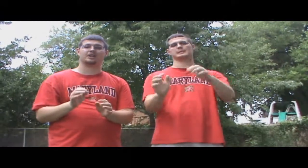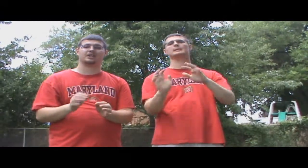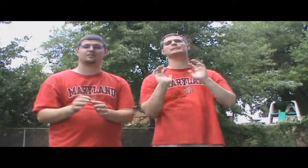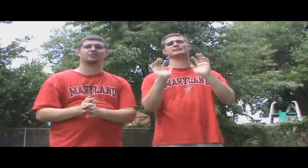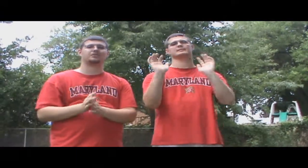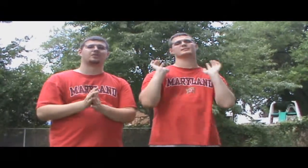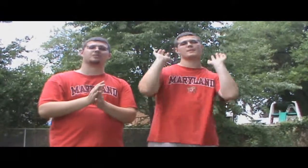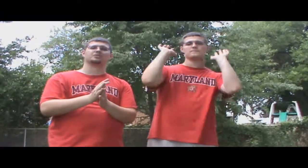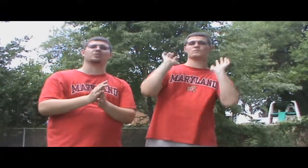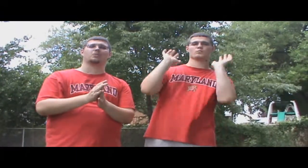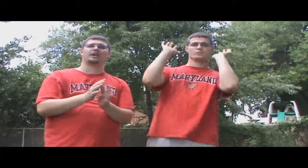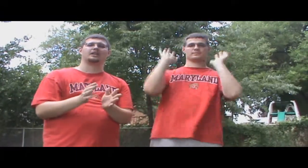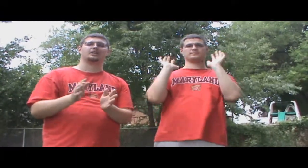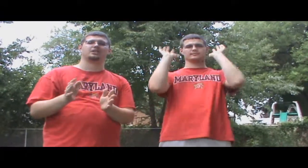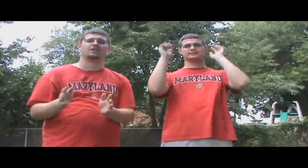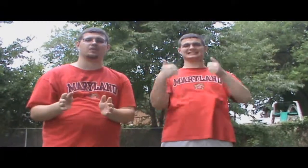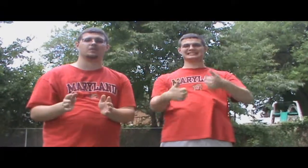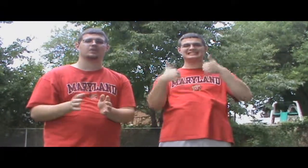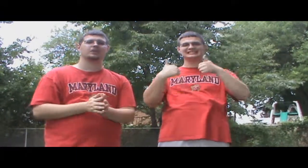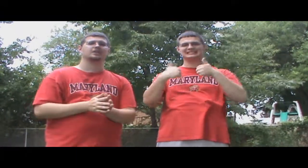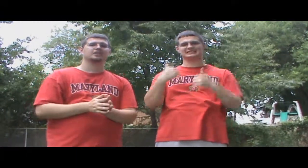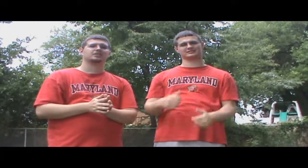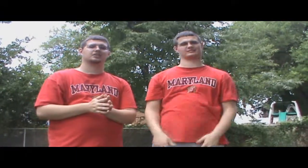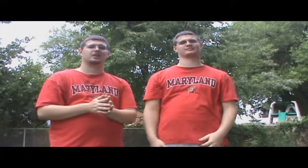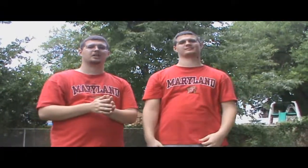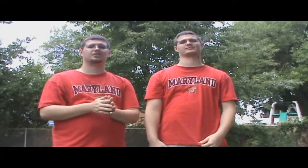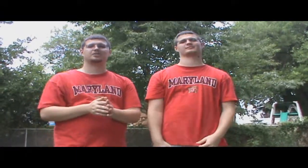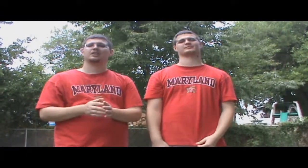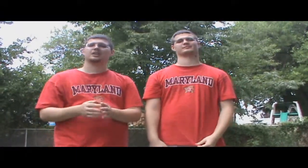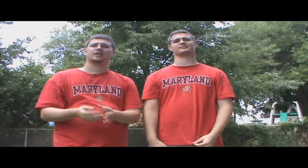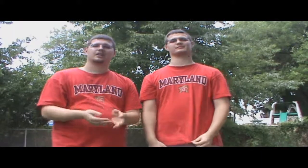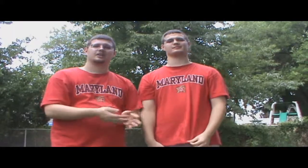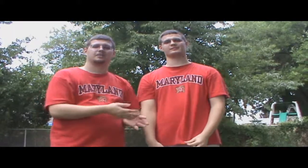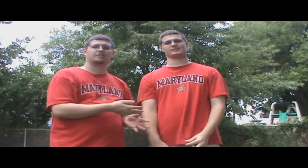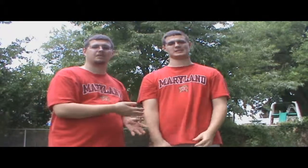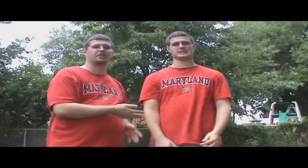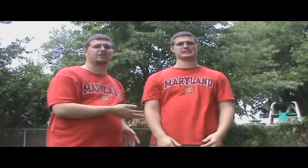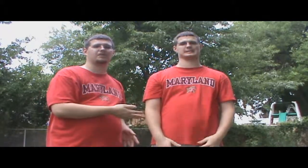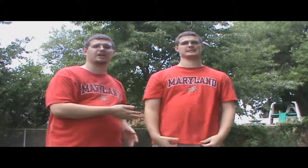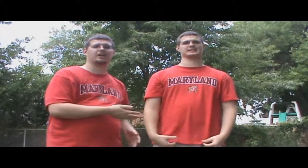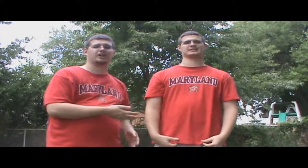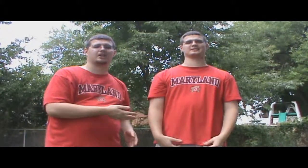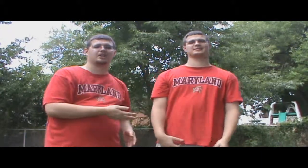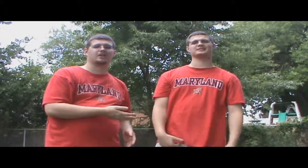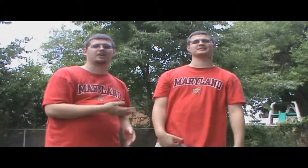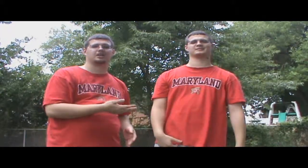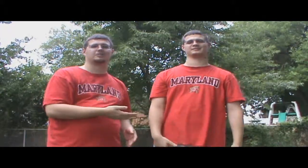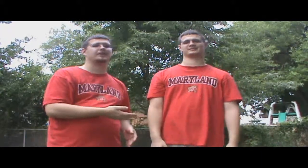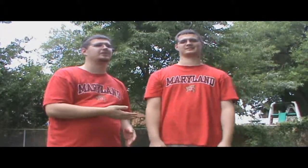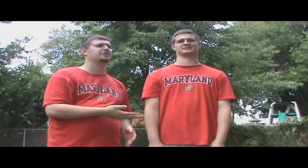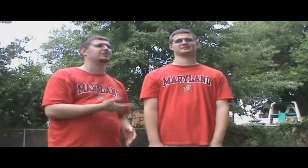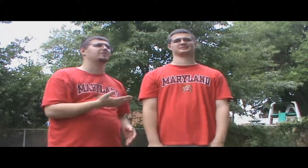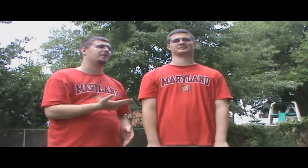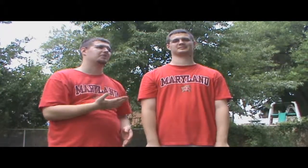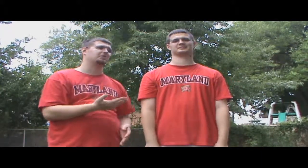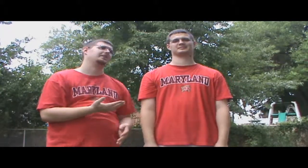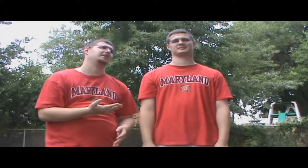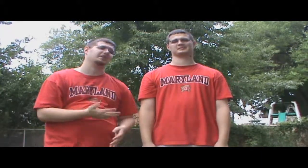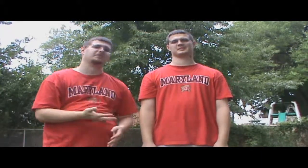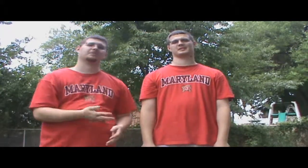very near future, comes the Wii U. So here's my brother over here. I'm going to explain to you about the Wii U.